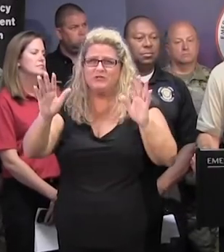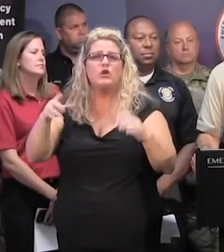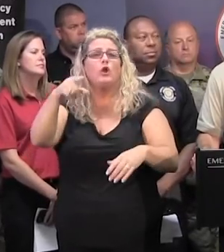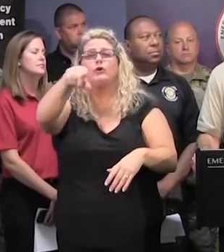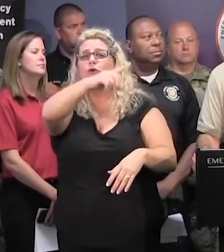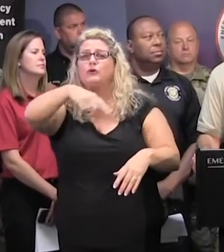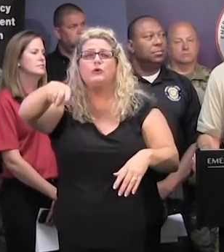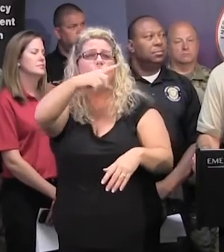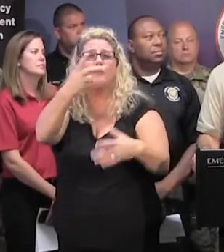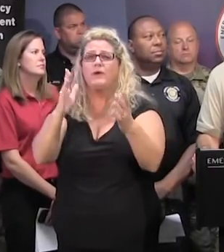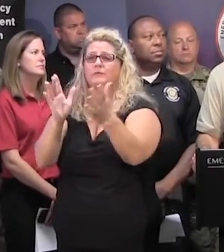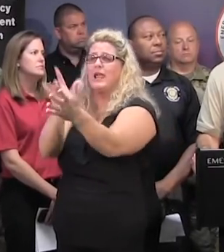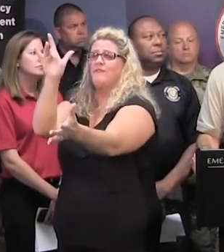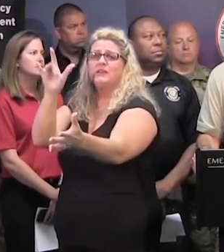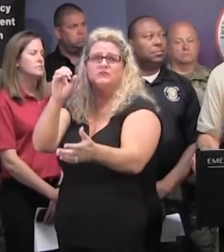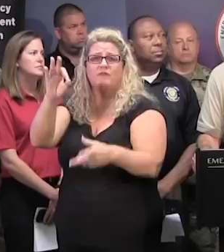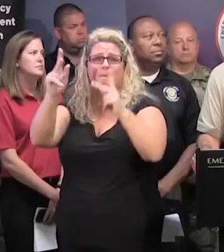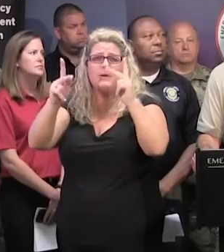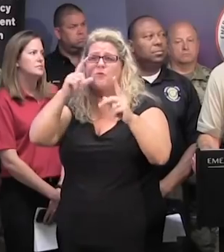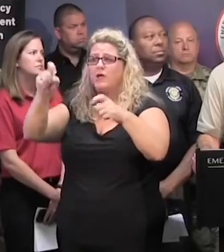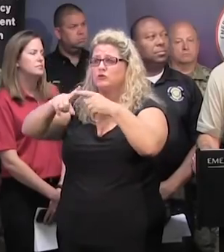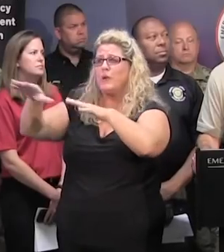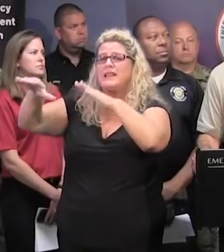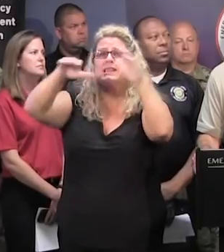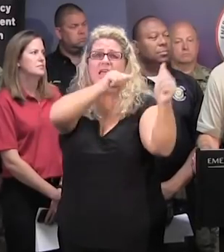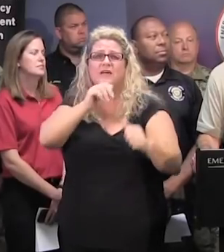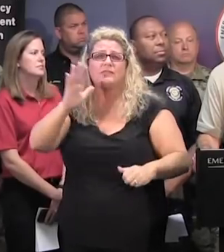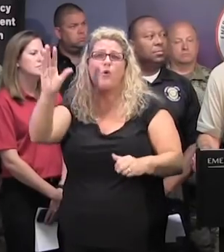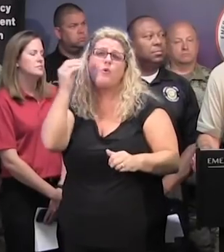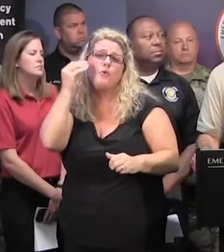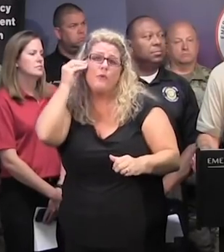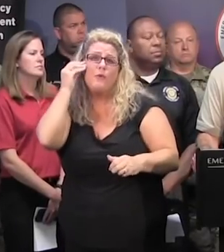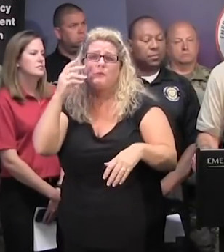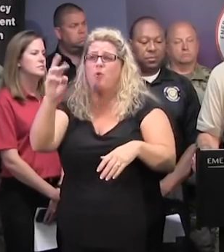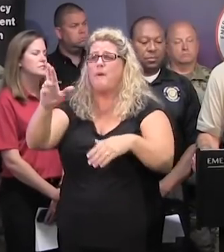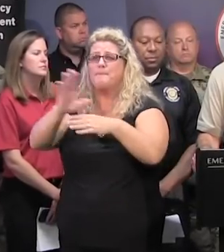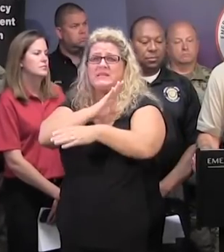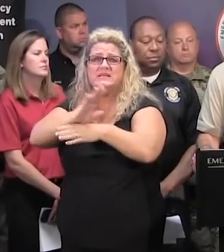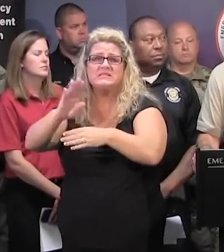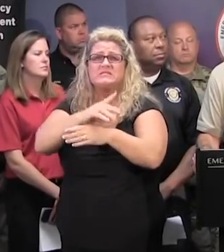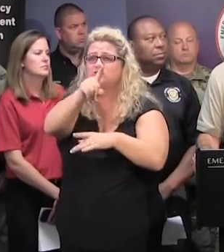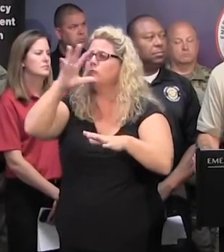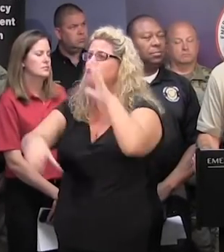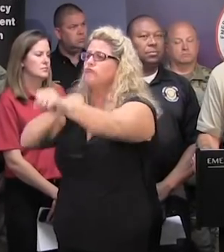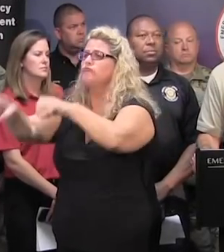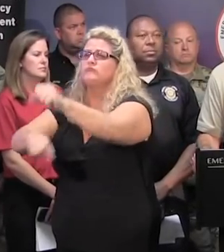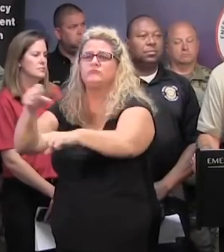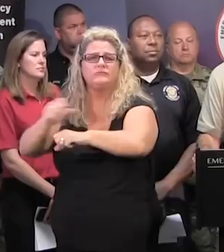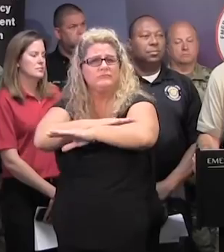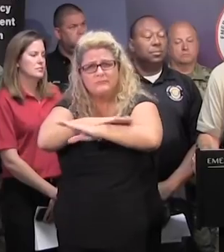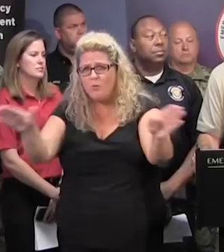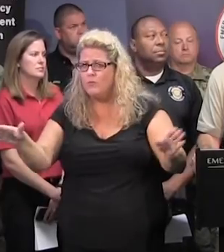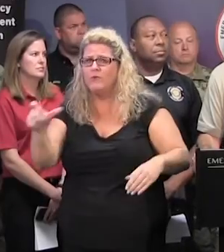and take advantage of those less fortunate, those who have had to evacuate from their homes or their businesses. Law enforcement will be out in force,